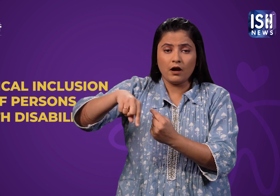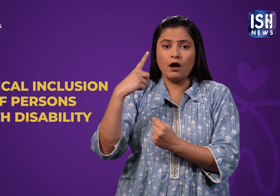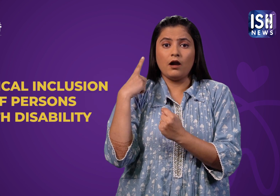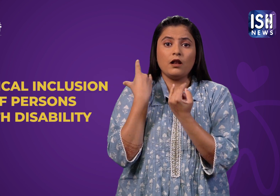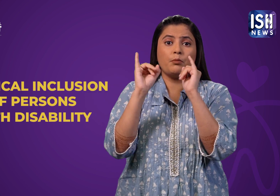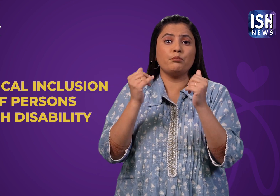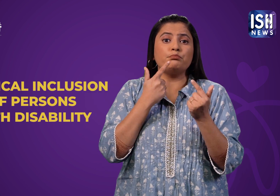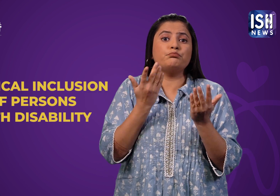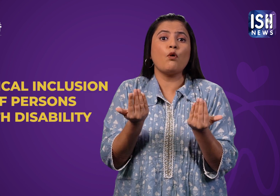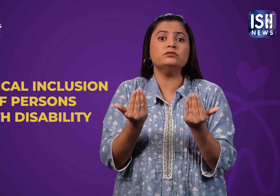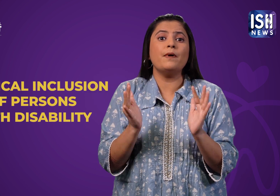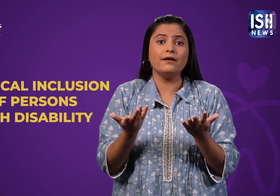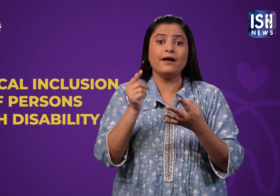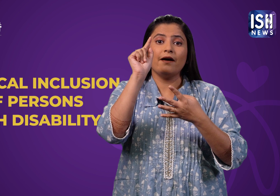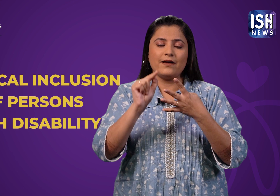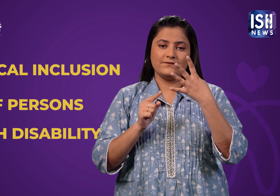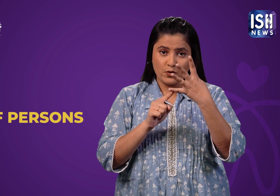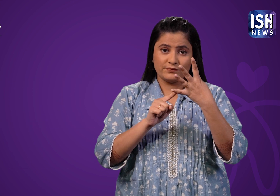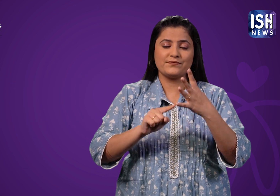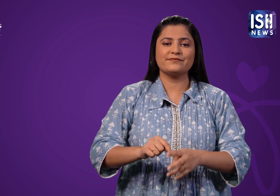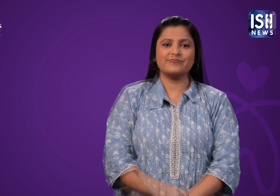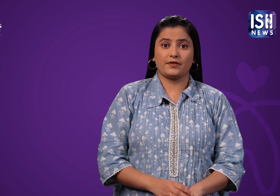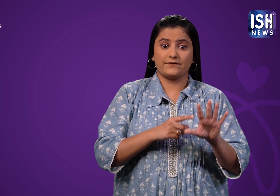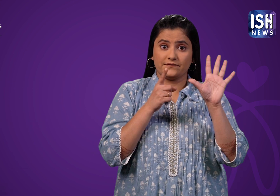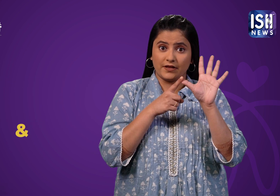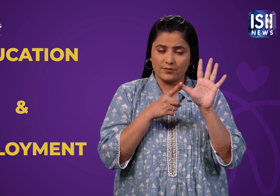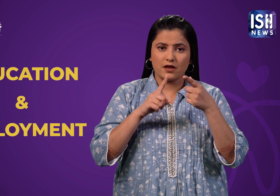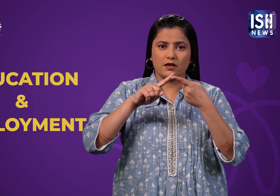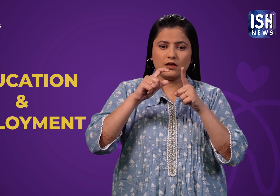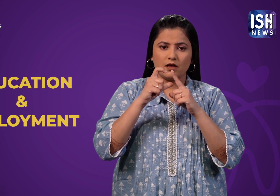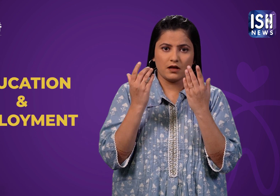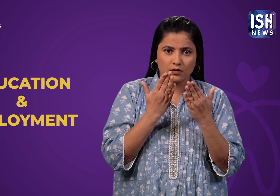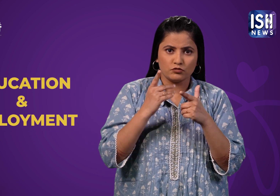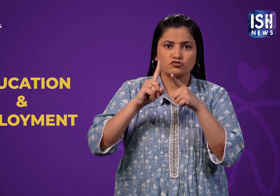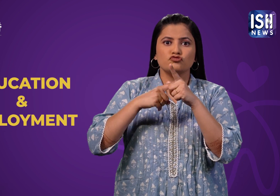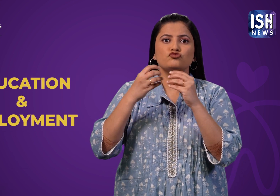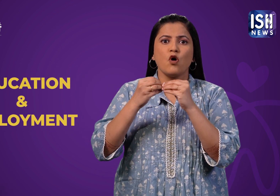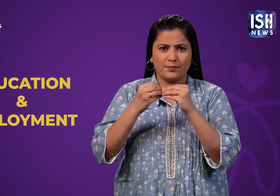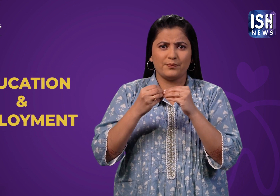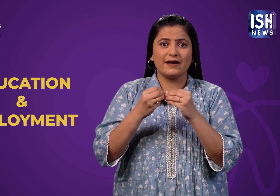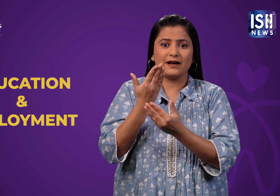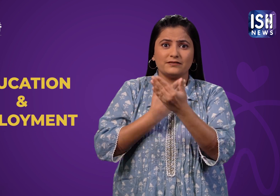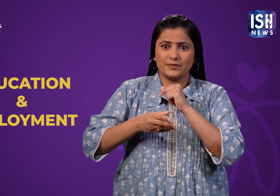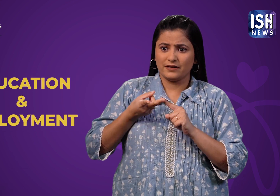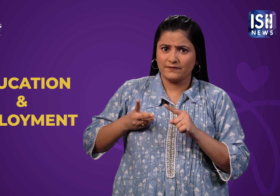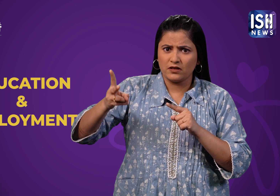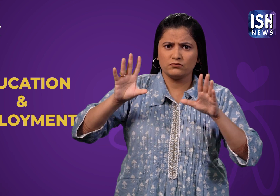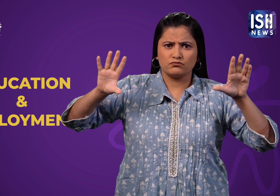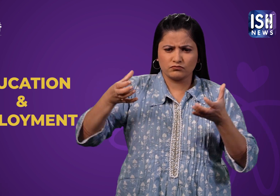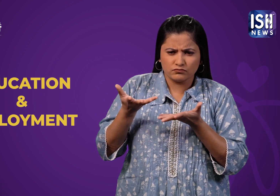Ensuring future leadership, education and employment. This forum will